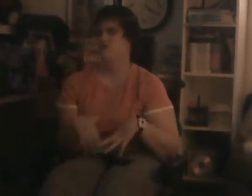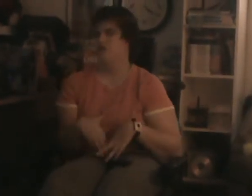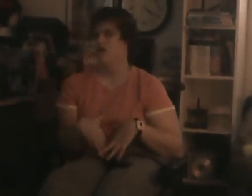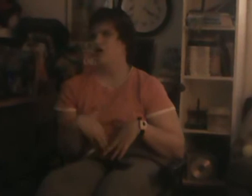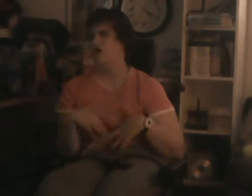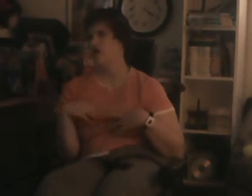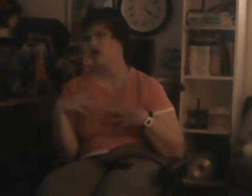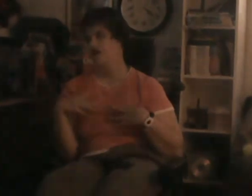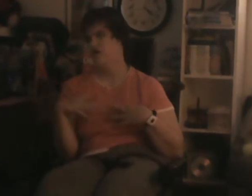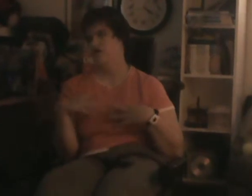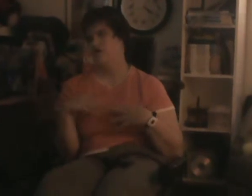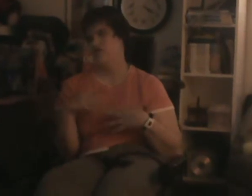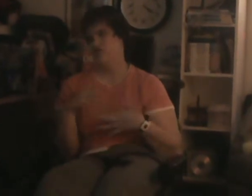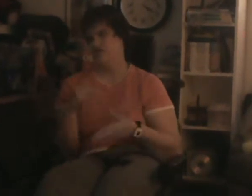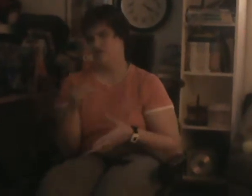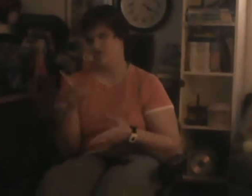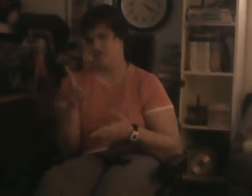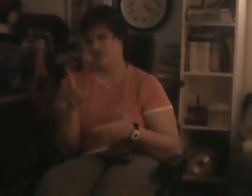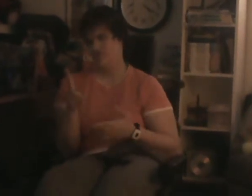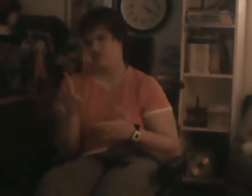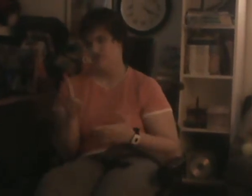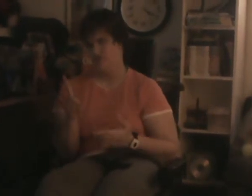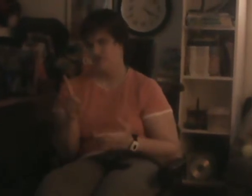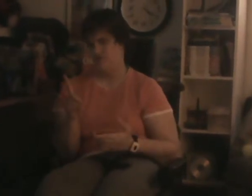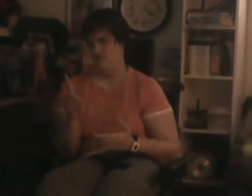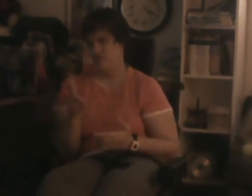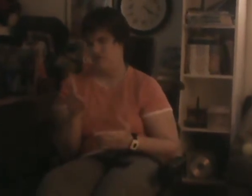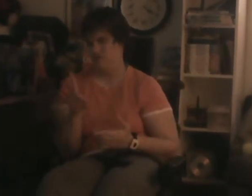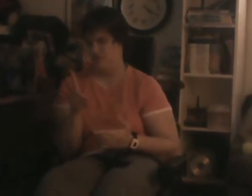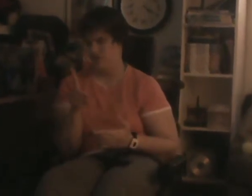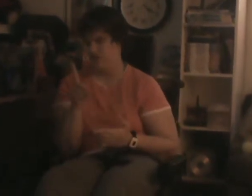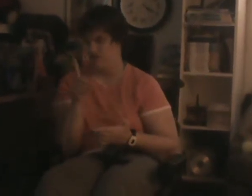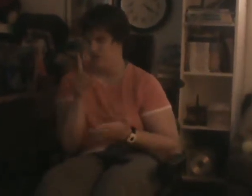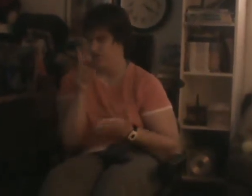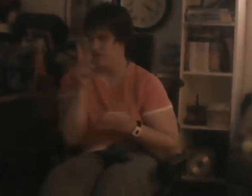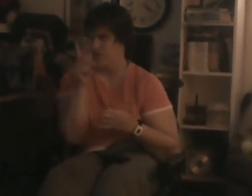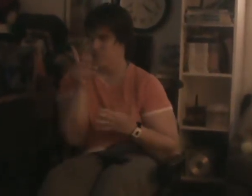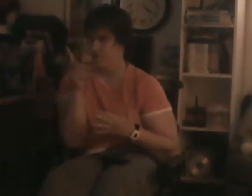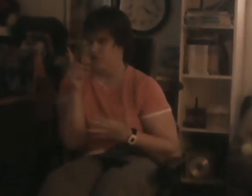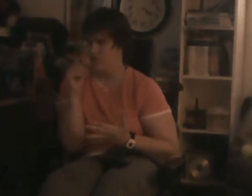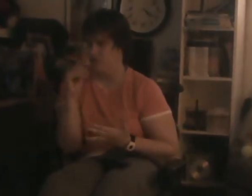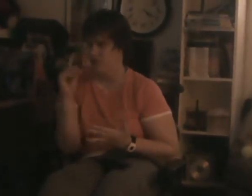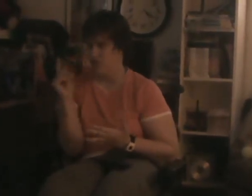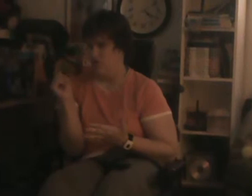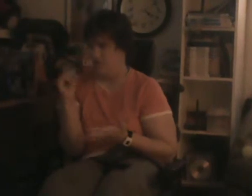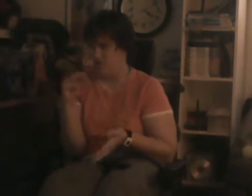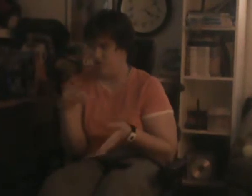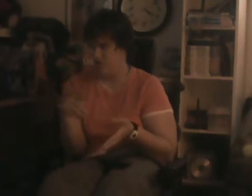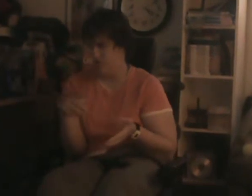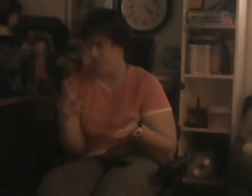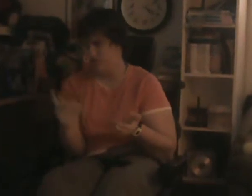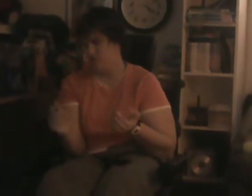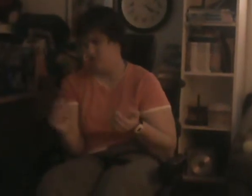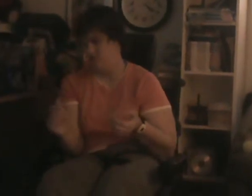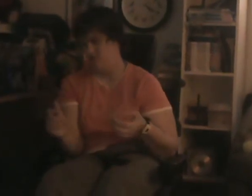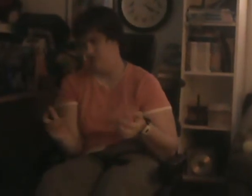you I'm gonna be here for you from